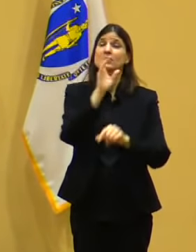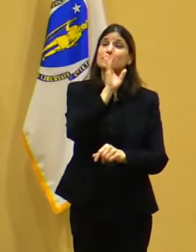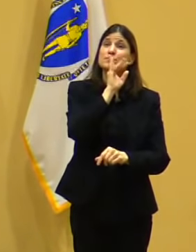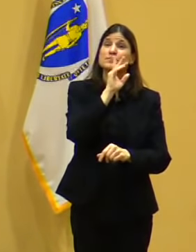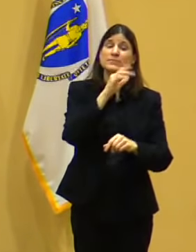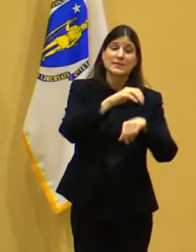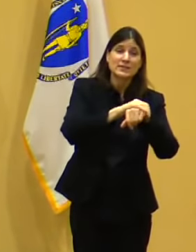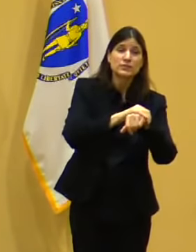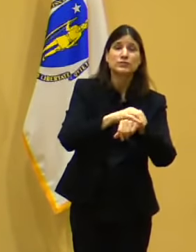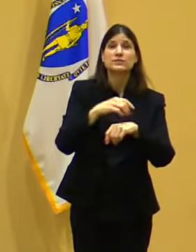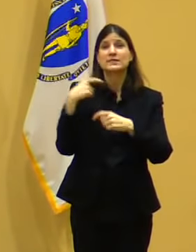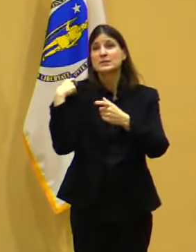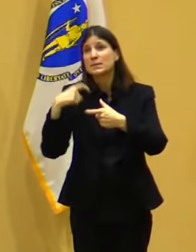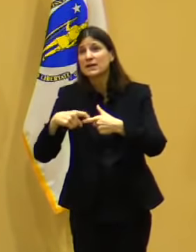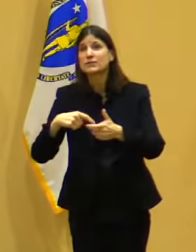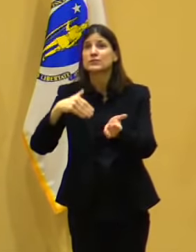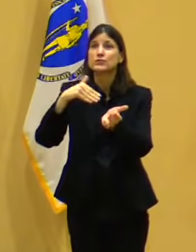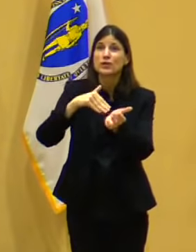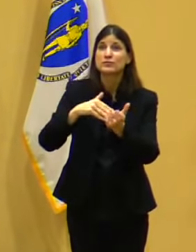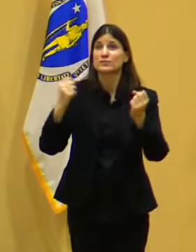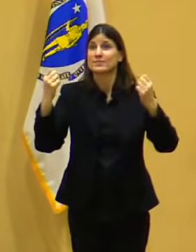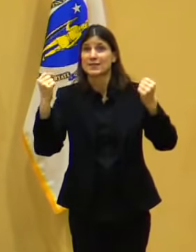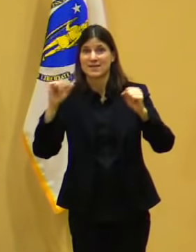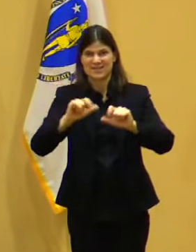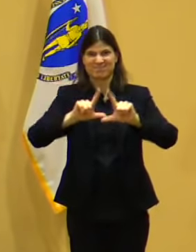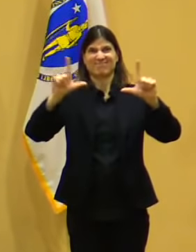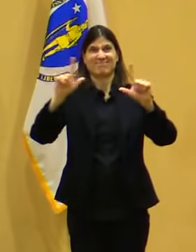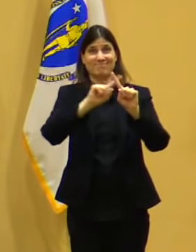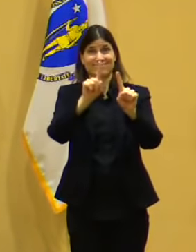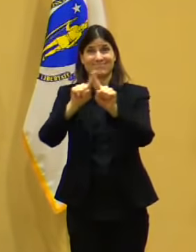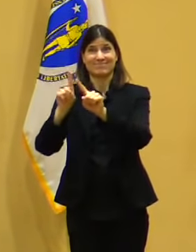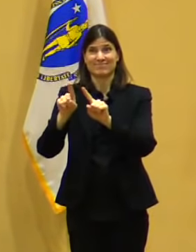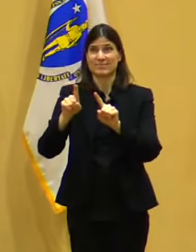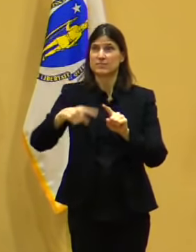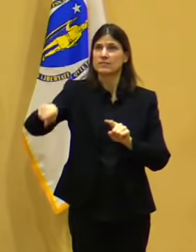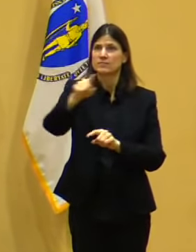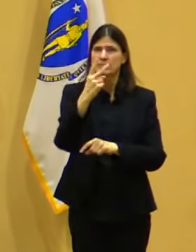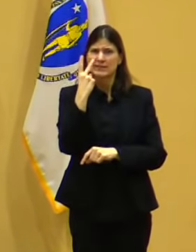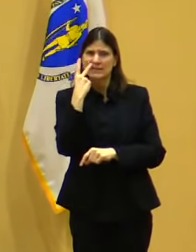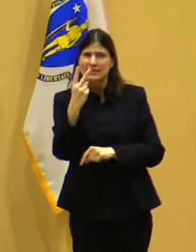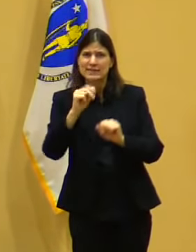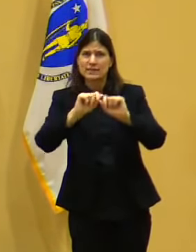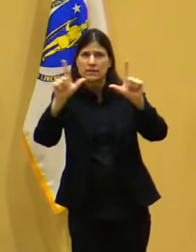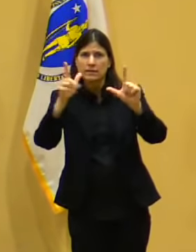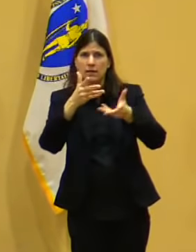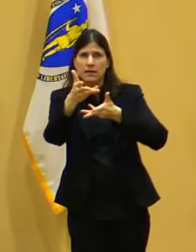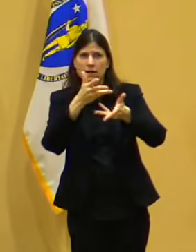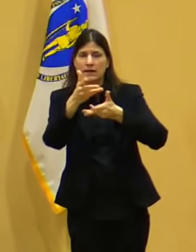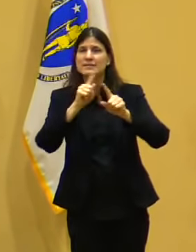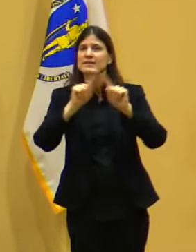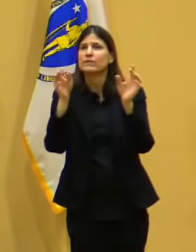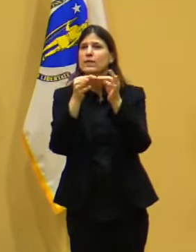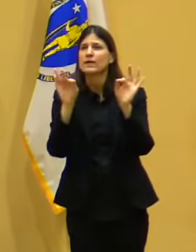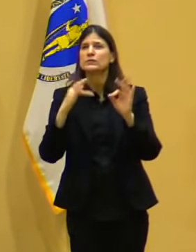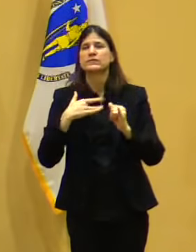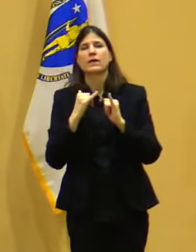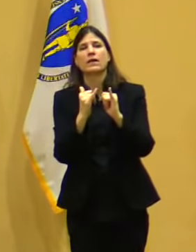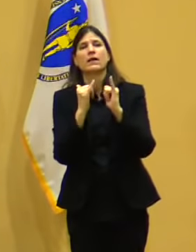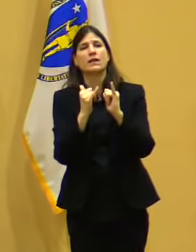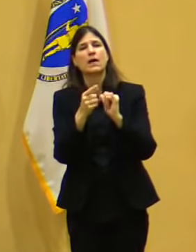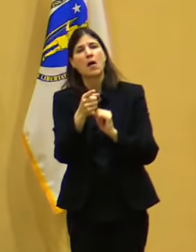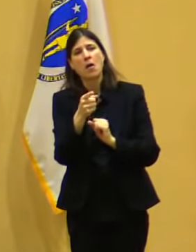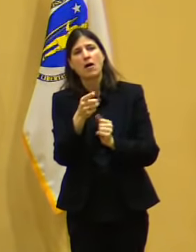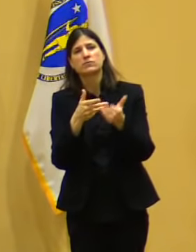And that campaign is in multiple languages. And we'll also continue to provide access for everyone to conveniently get a